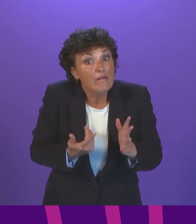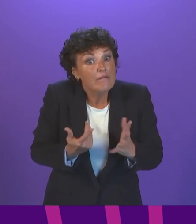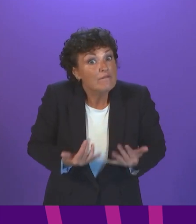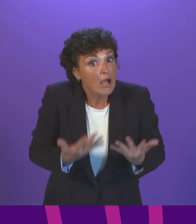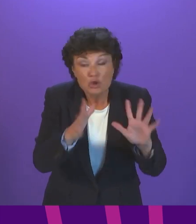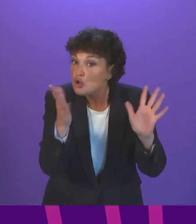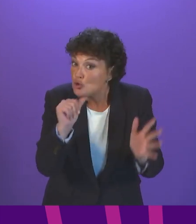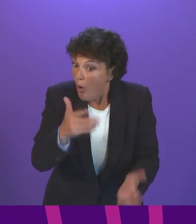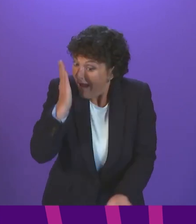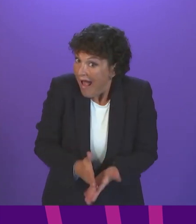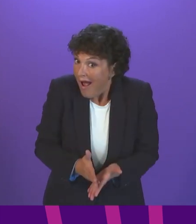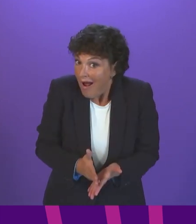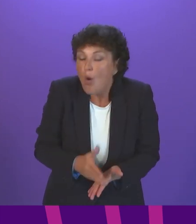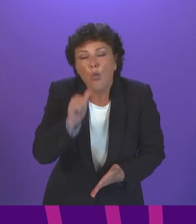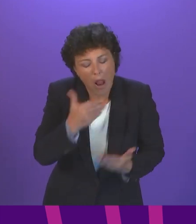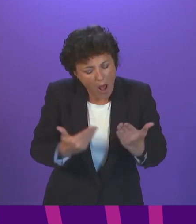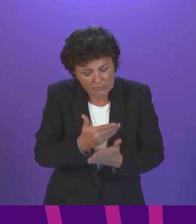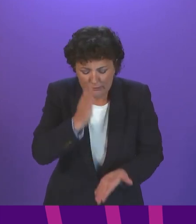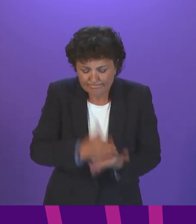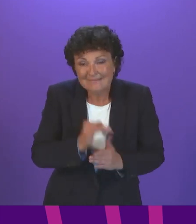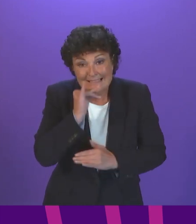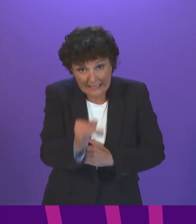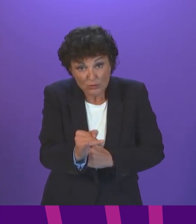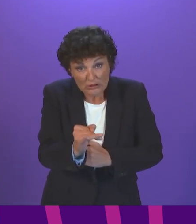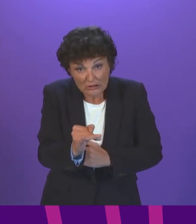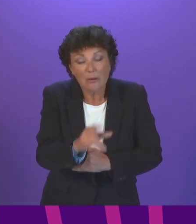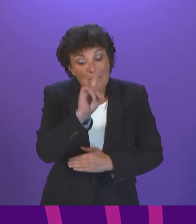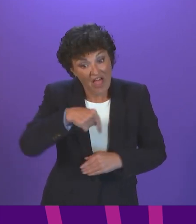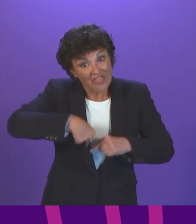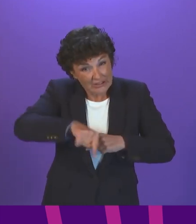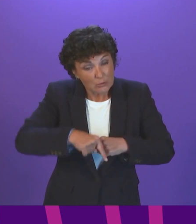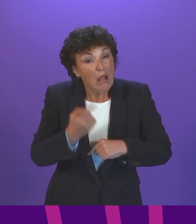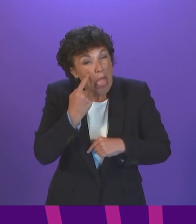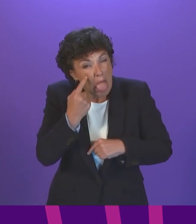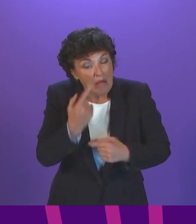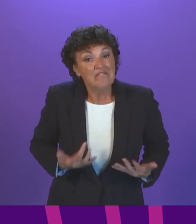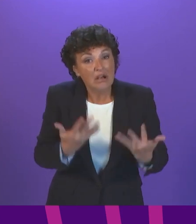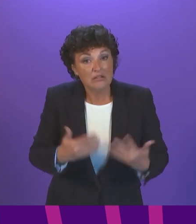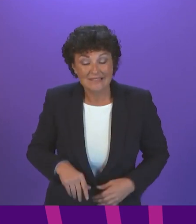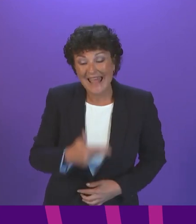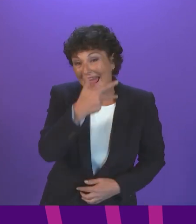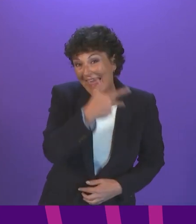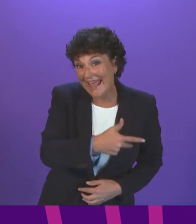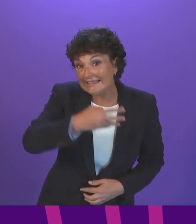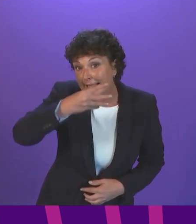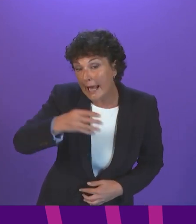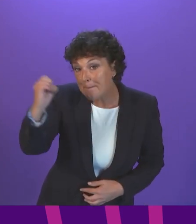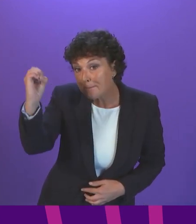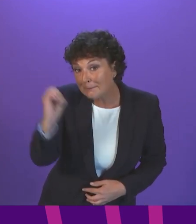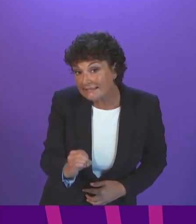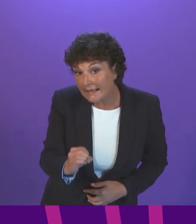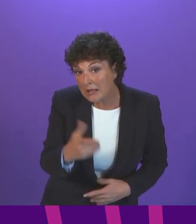I stress, these are provisional figures that will be updated and finalised next week. But in this week's provisional figures, 89% of cases